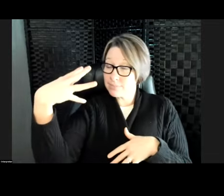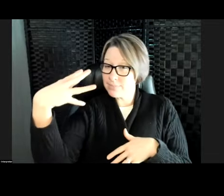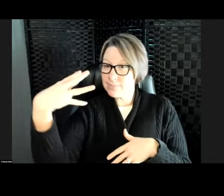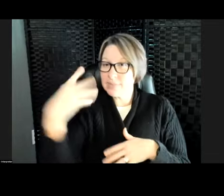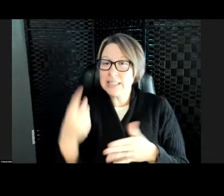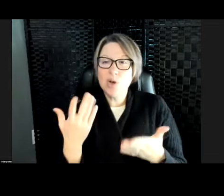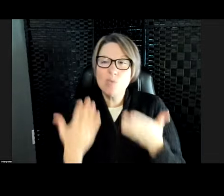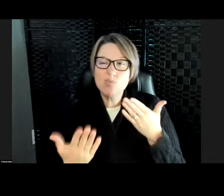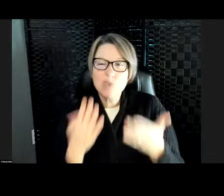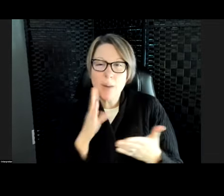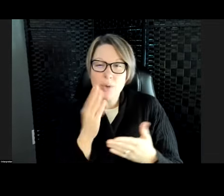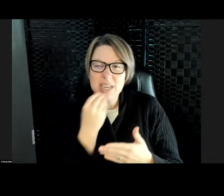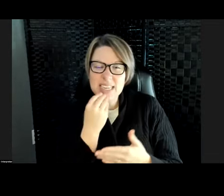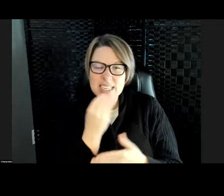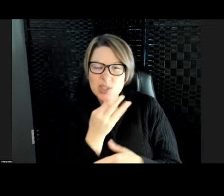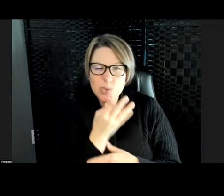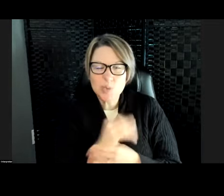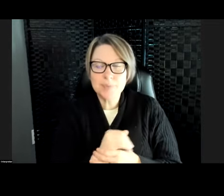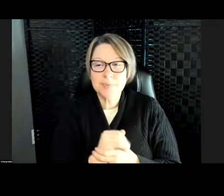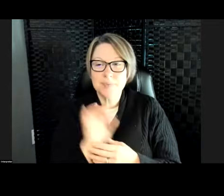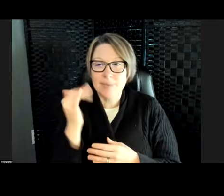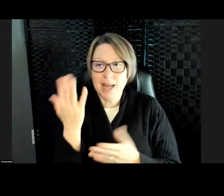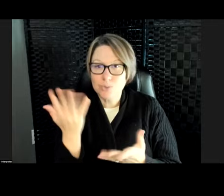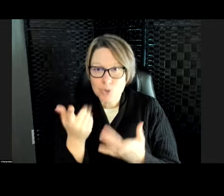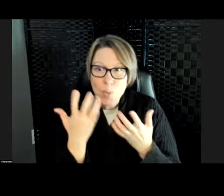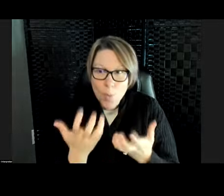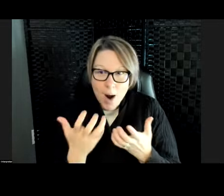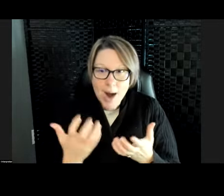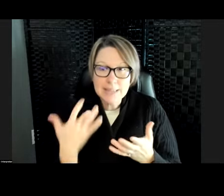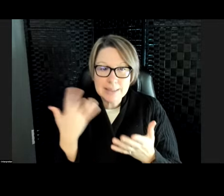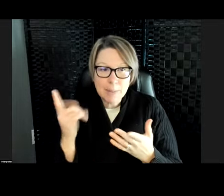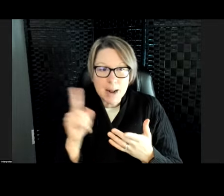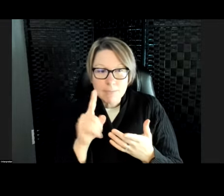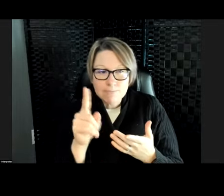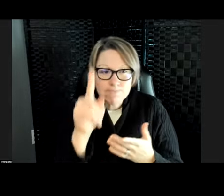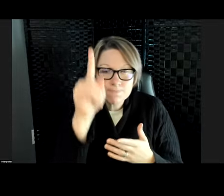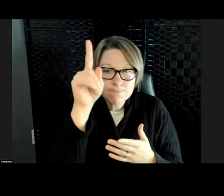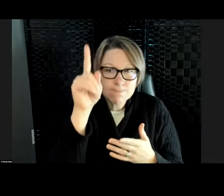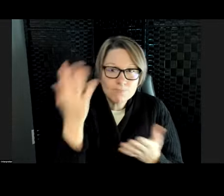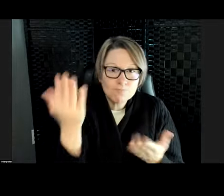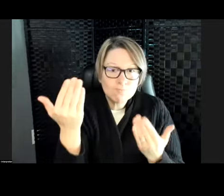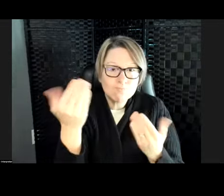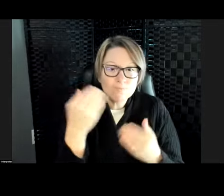some food soon. that's probably what he wants. Usually when he goes towards the top. All right.